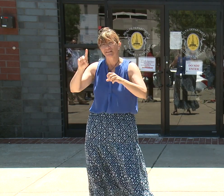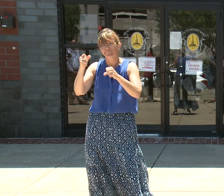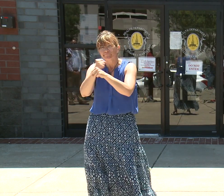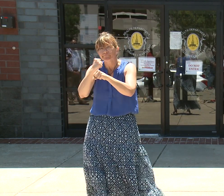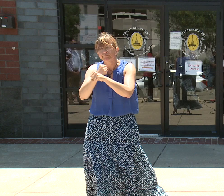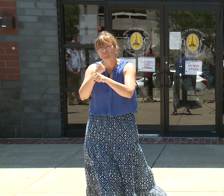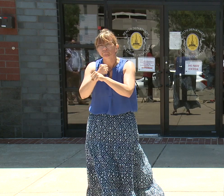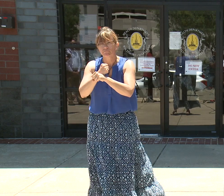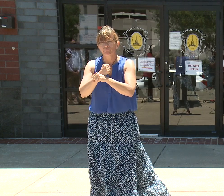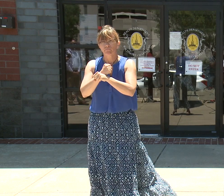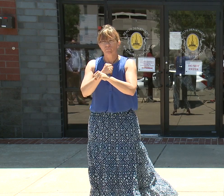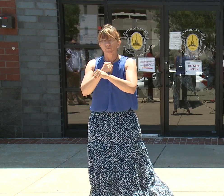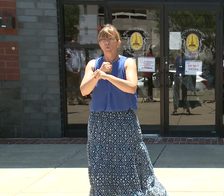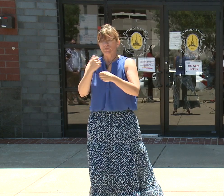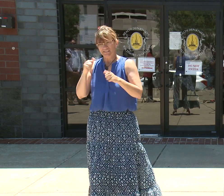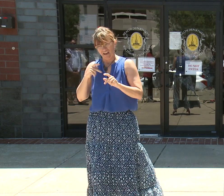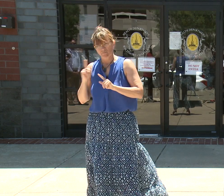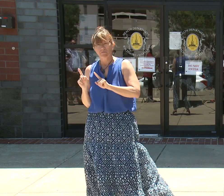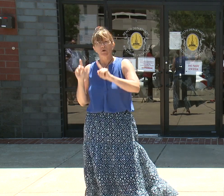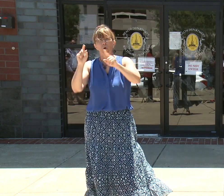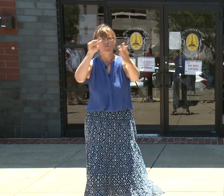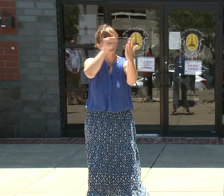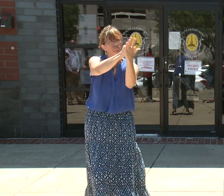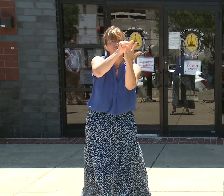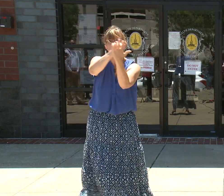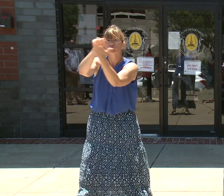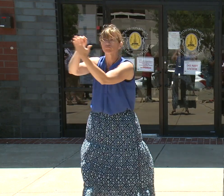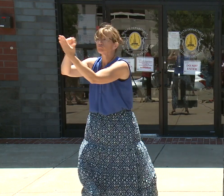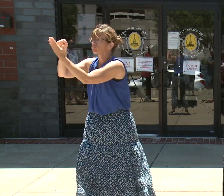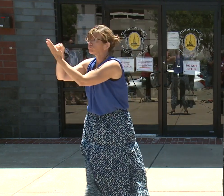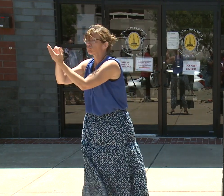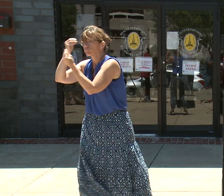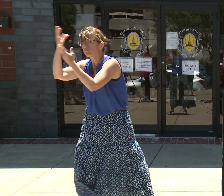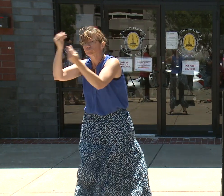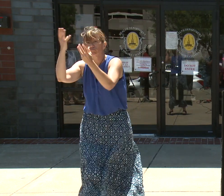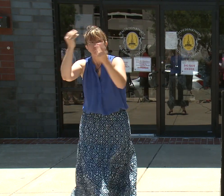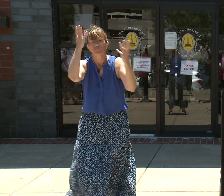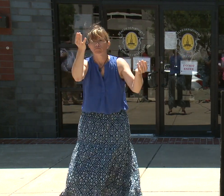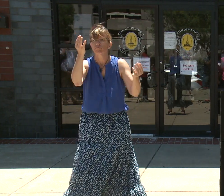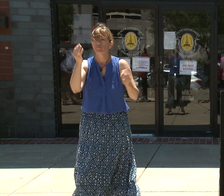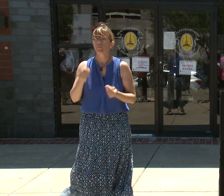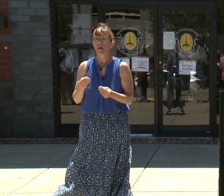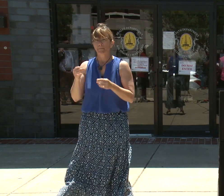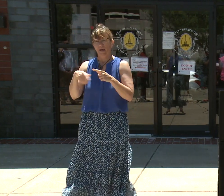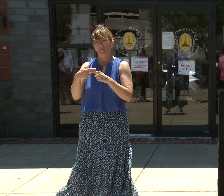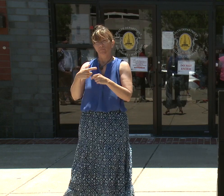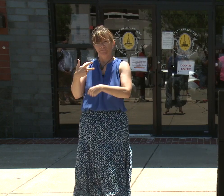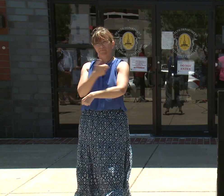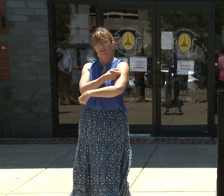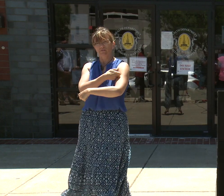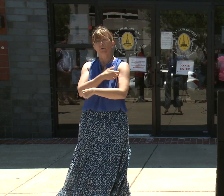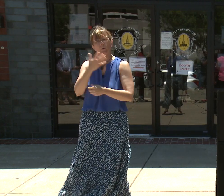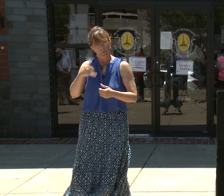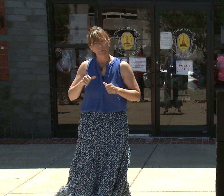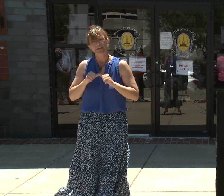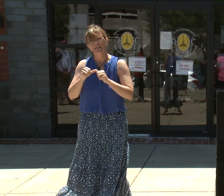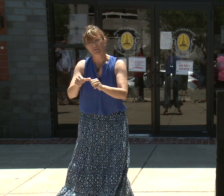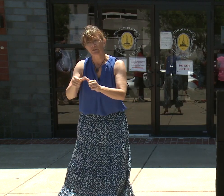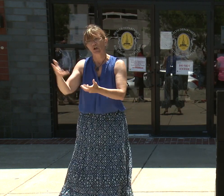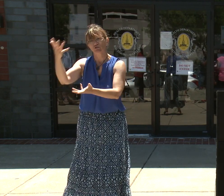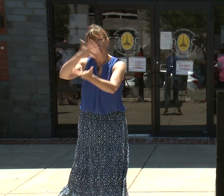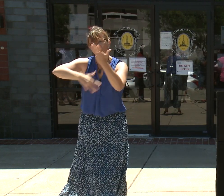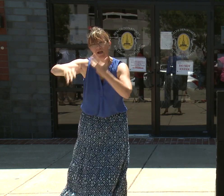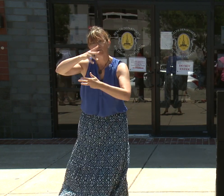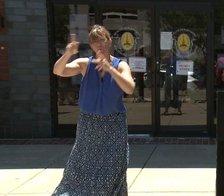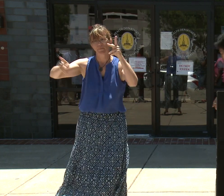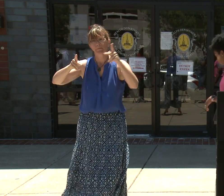those harder to reach populations. And now is when we continue to do the work of that education and that engagement so that people can make an informed